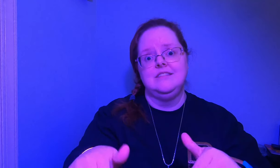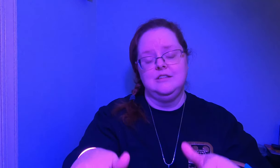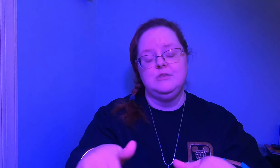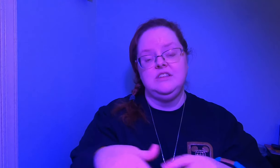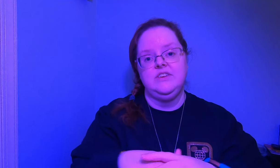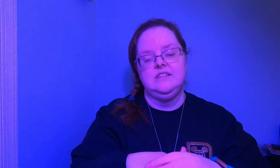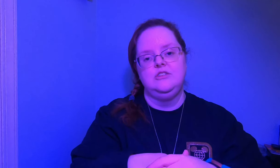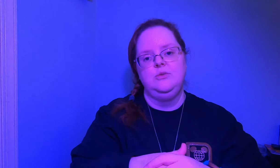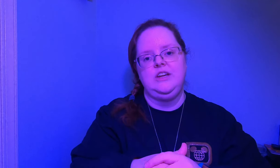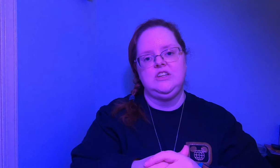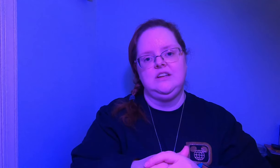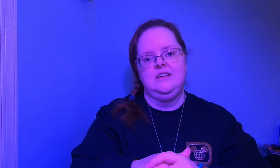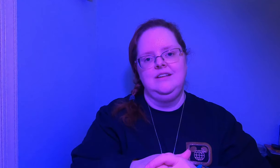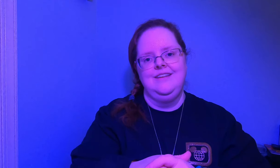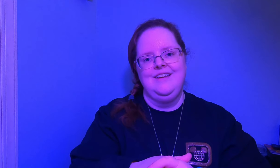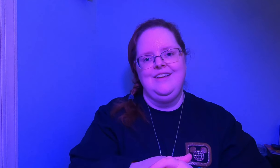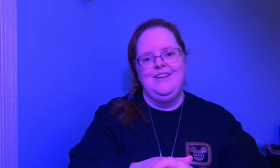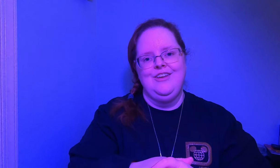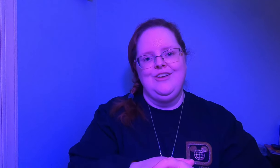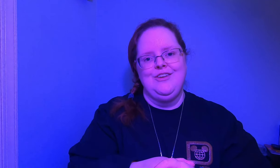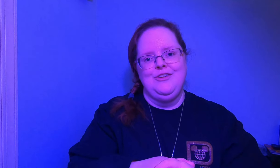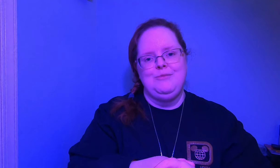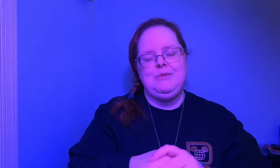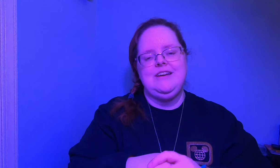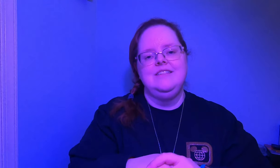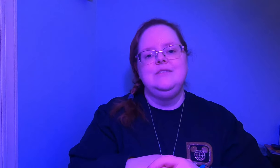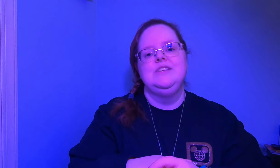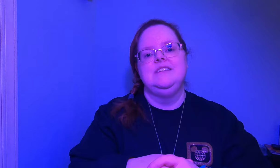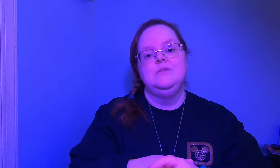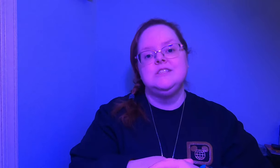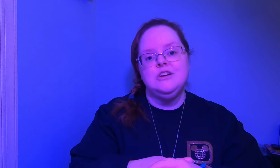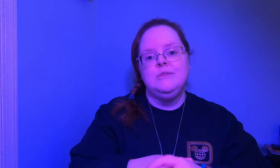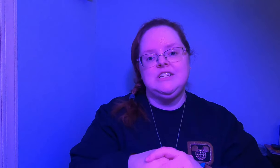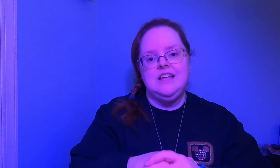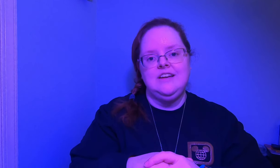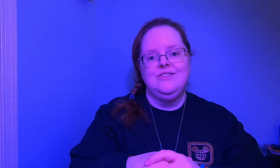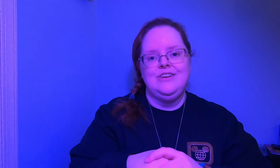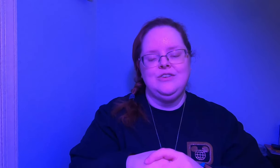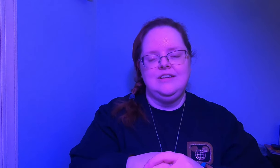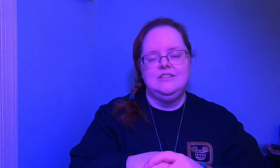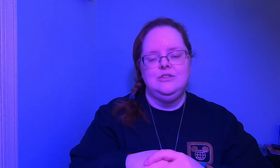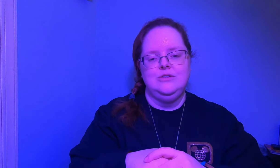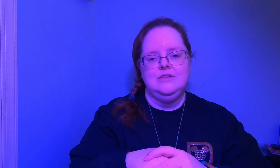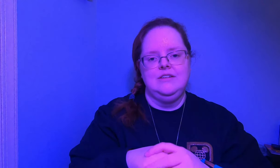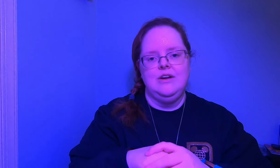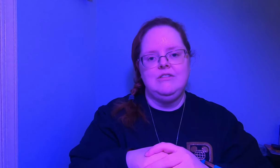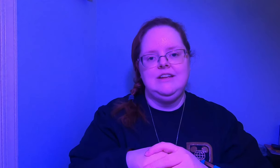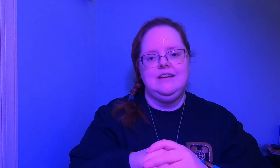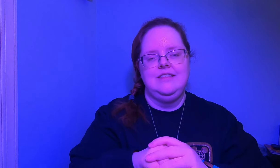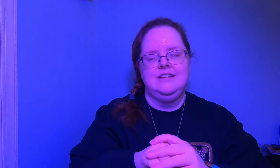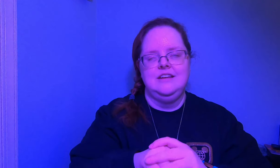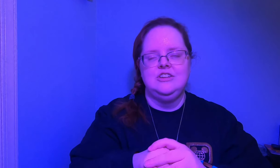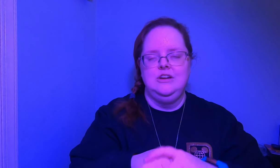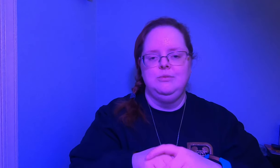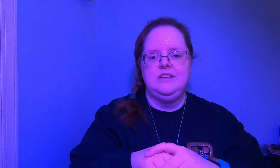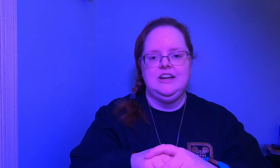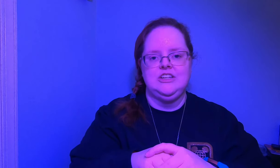specific situation but because it was sent with so much love and gratitude and grounding and the intention of protection